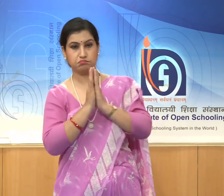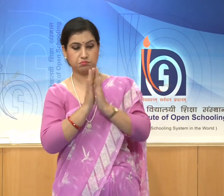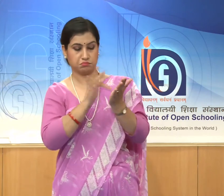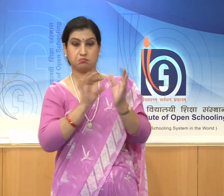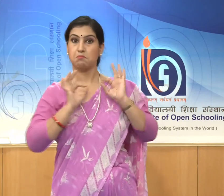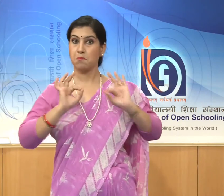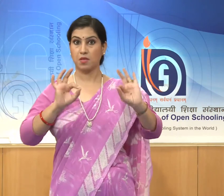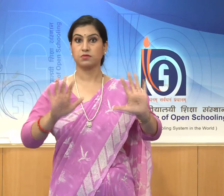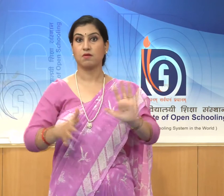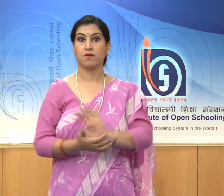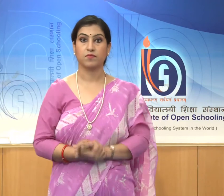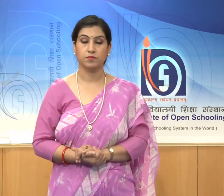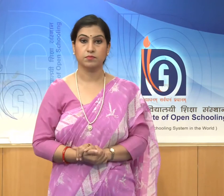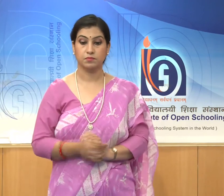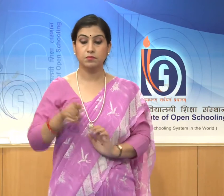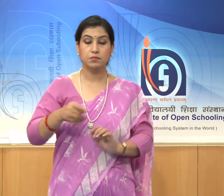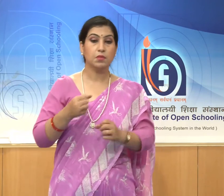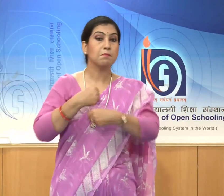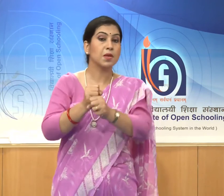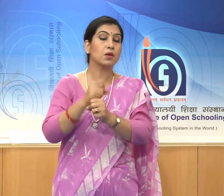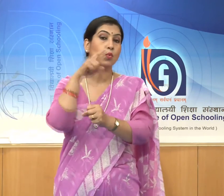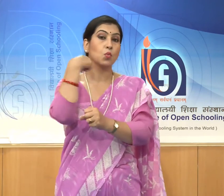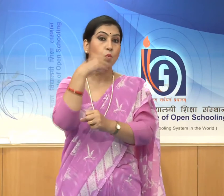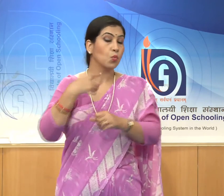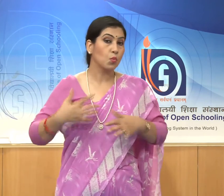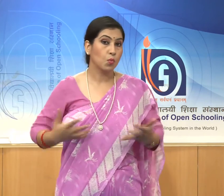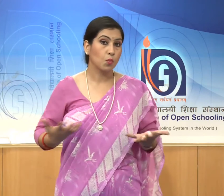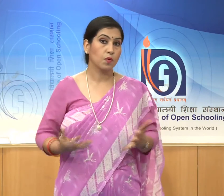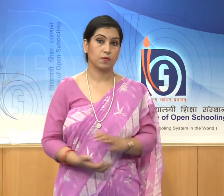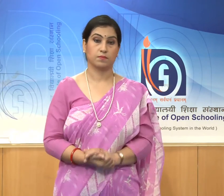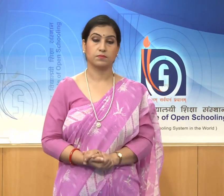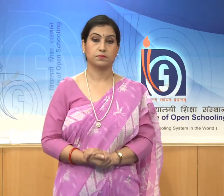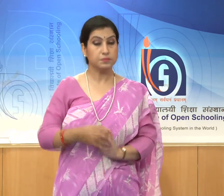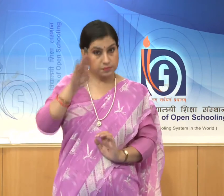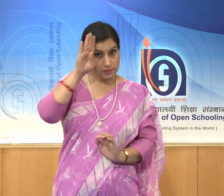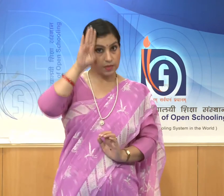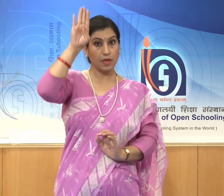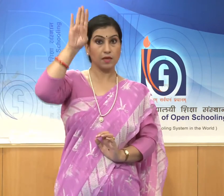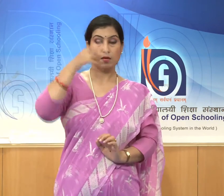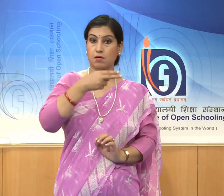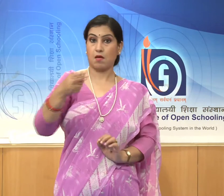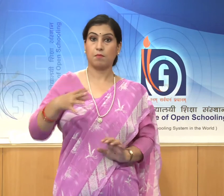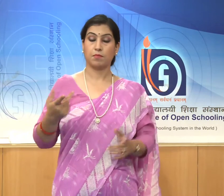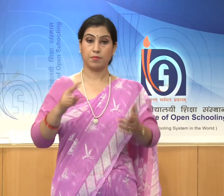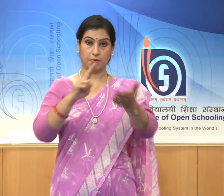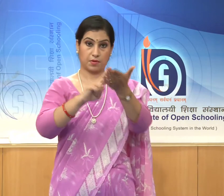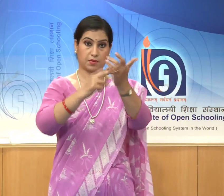It was built by King Narasimha Deva